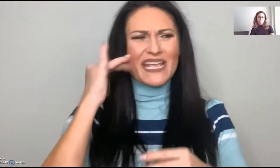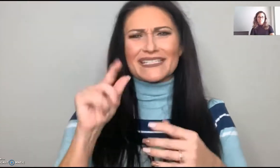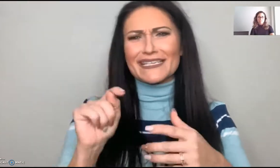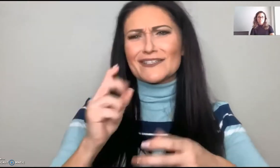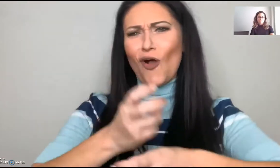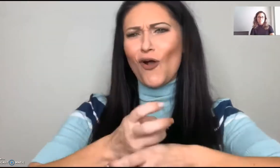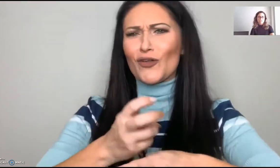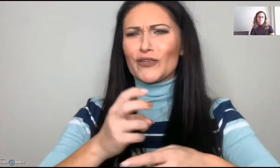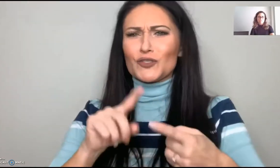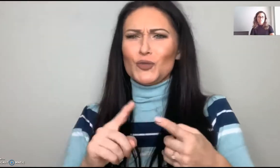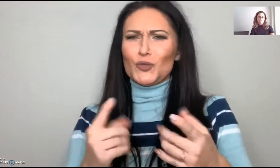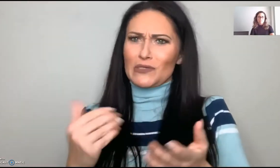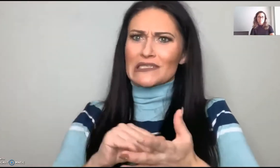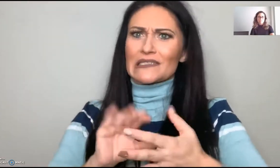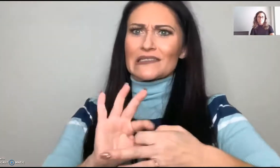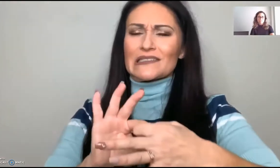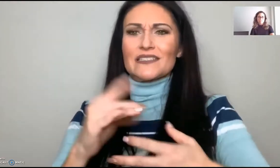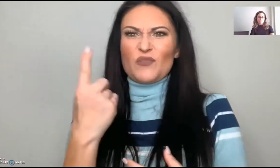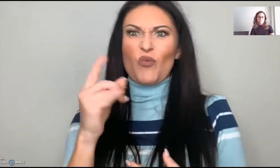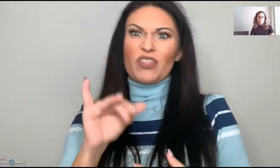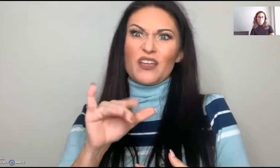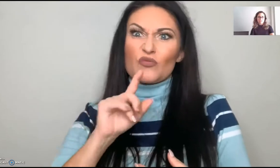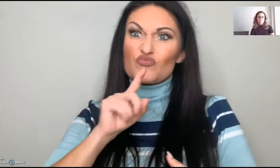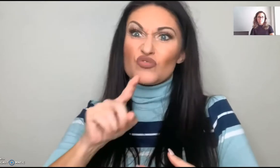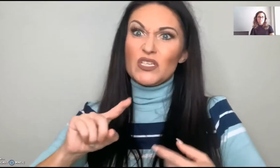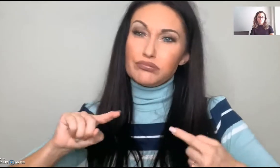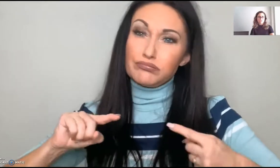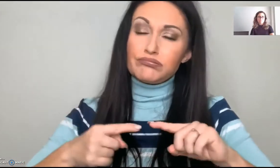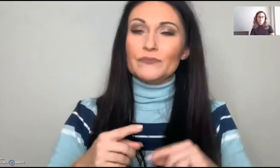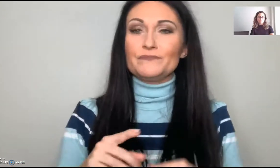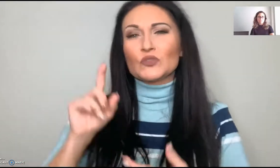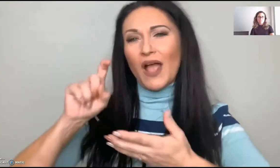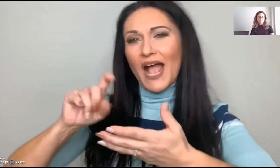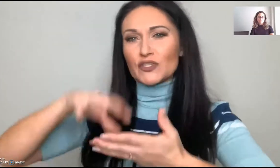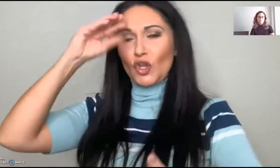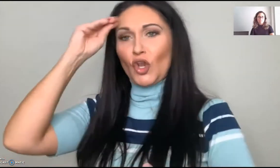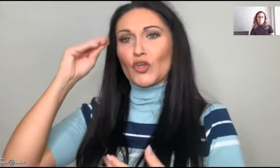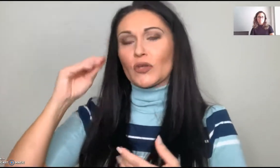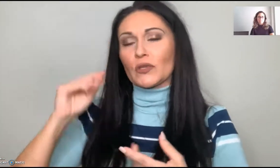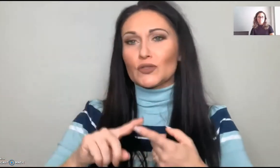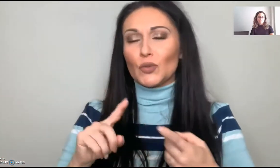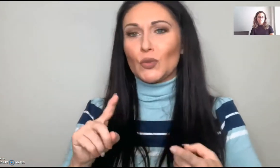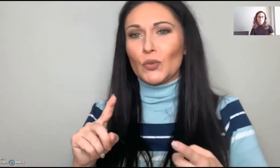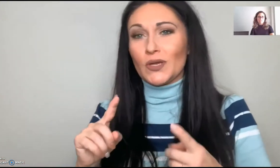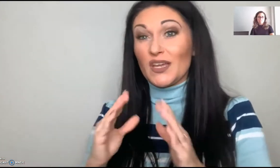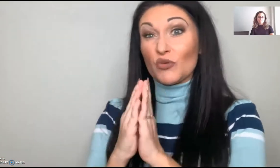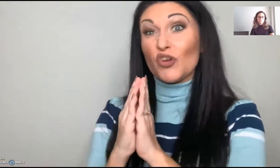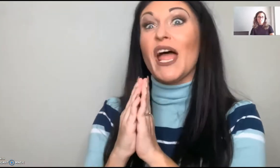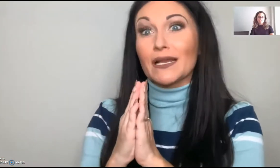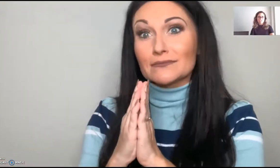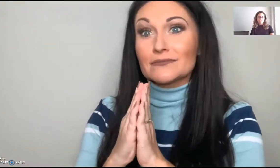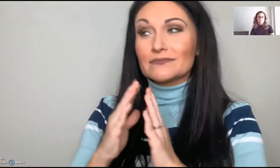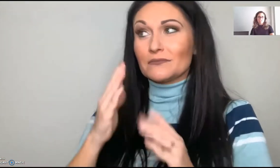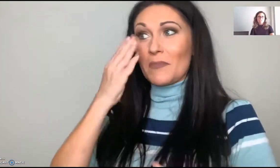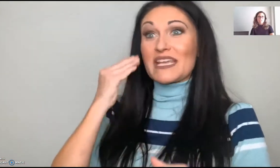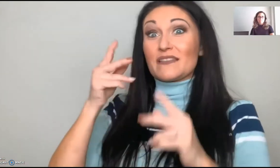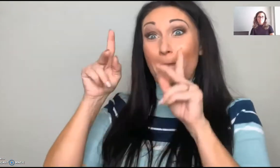So now you have to connect and pray. It's hard, but you really have to learn to pray.